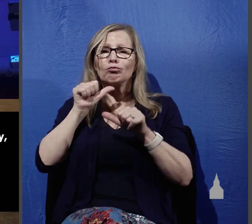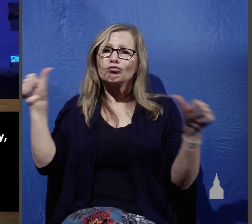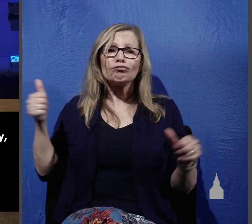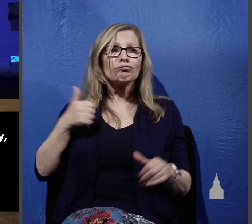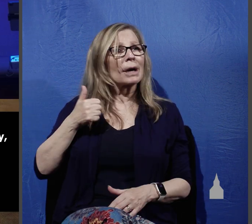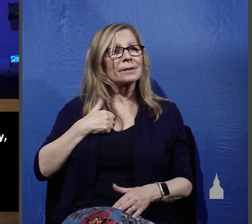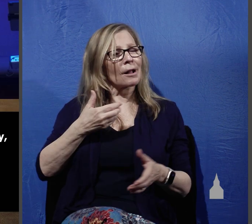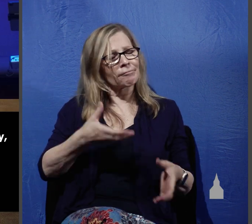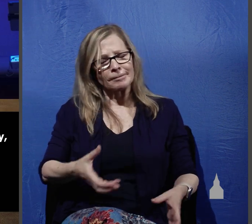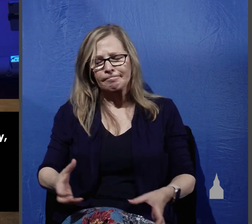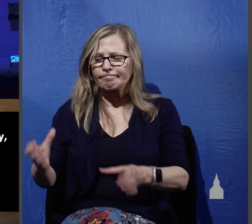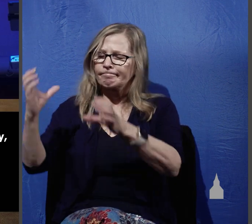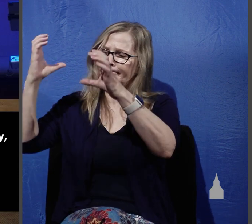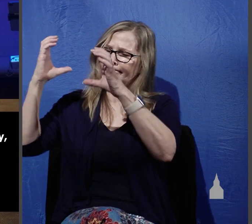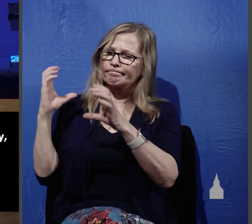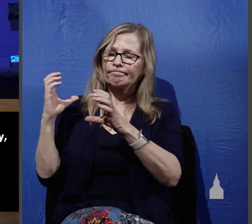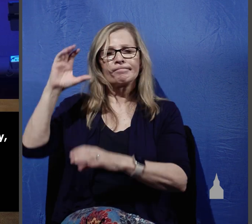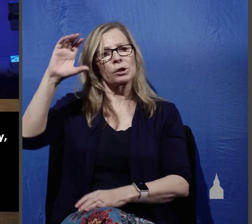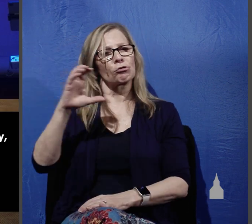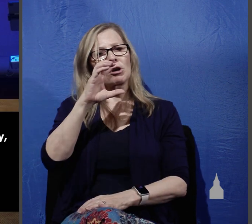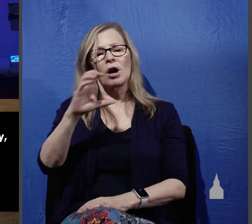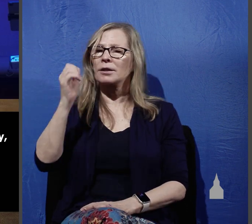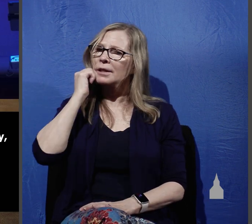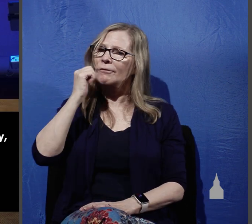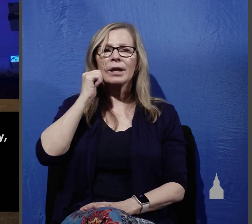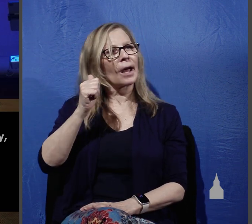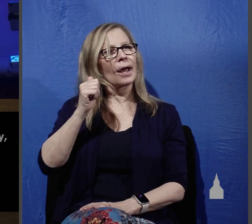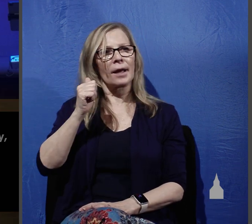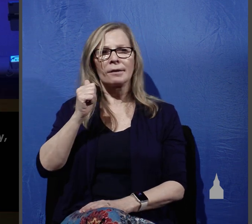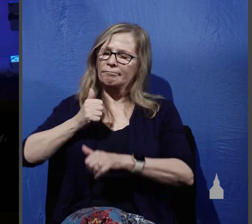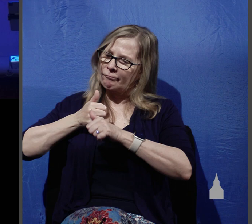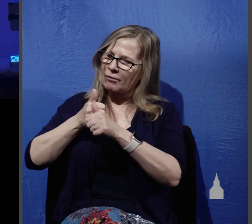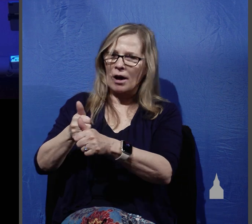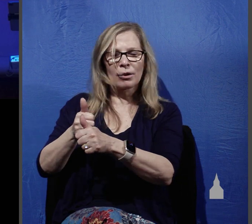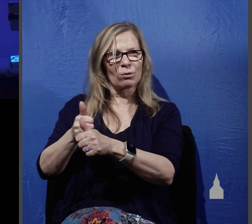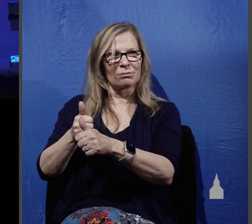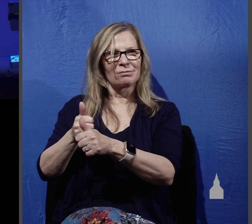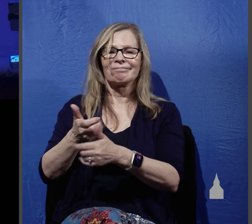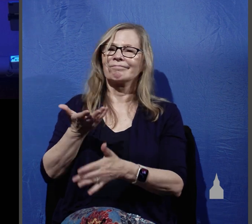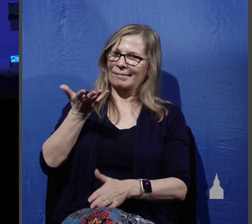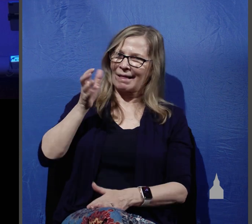take up their crosses daily, and follow him. Exactly what Jesus said a true disciple has to do.